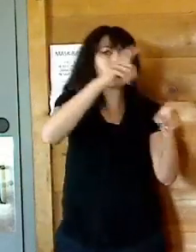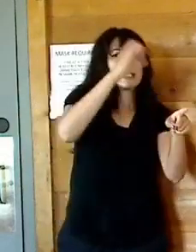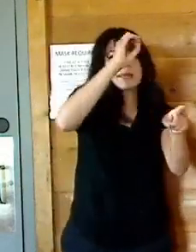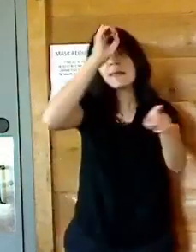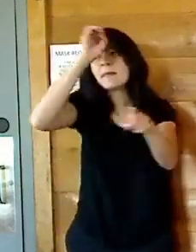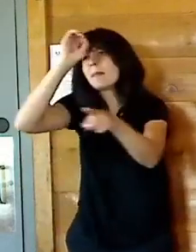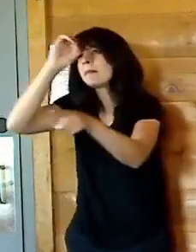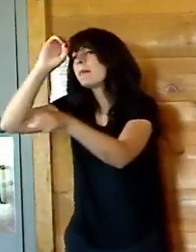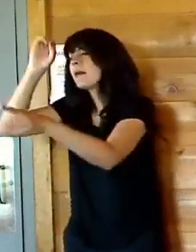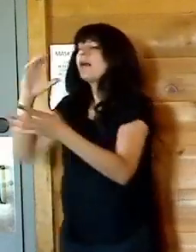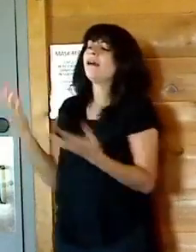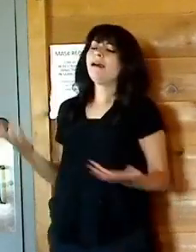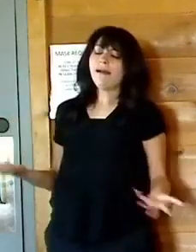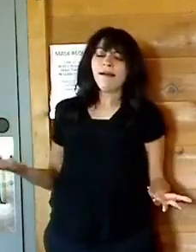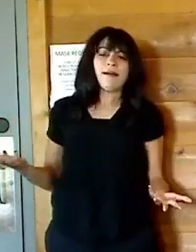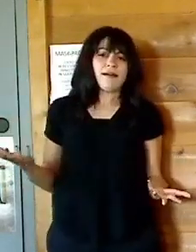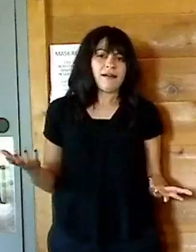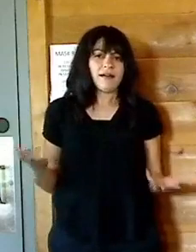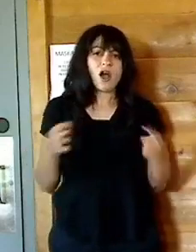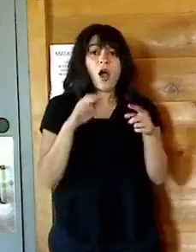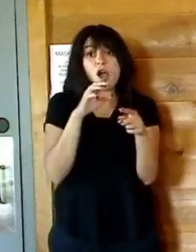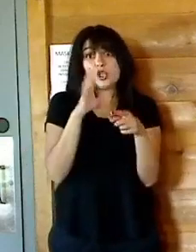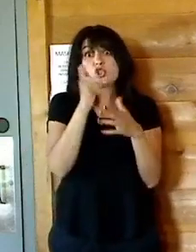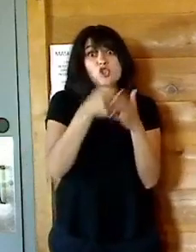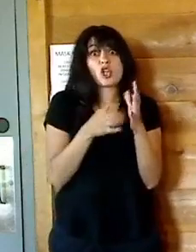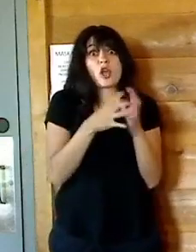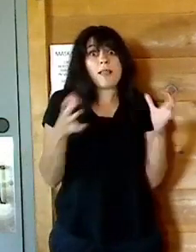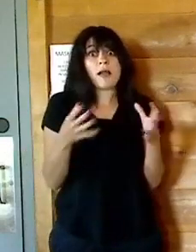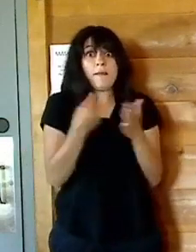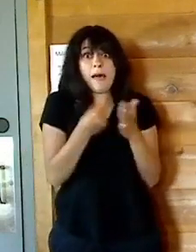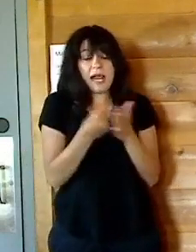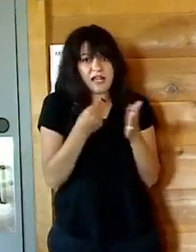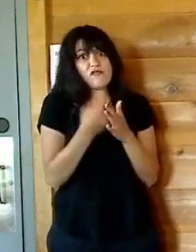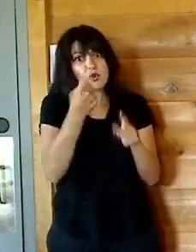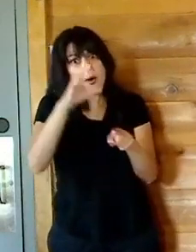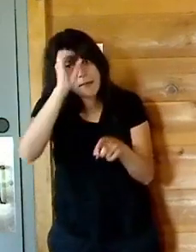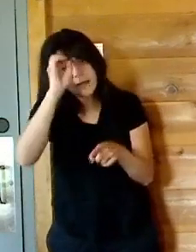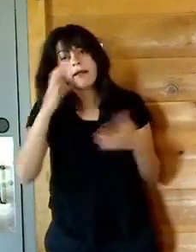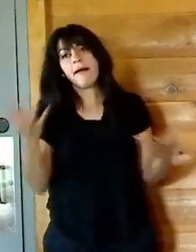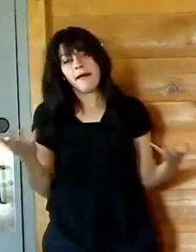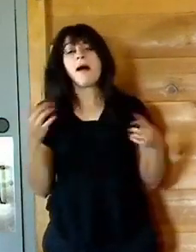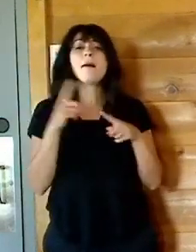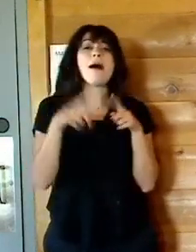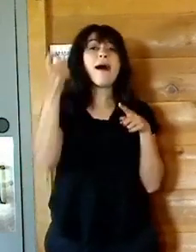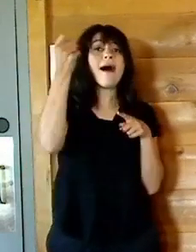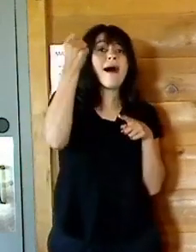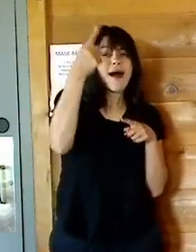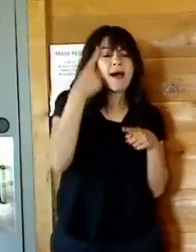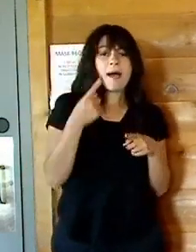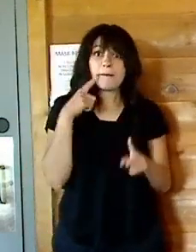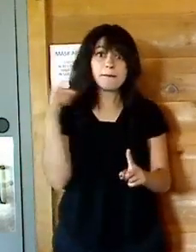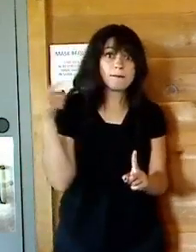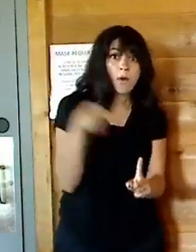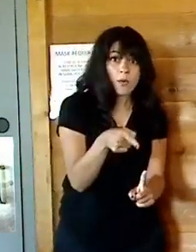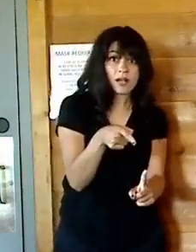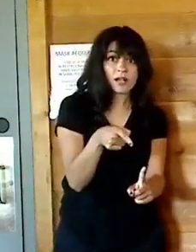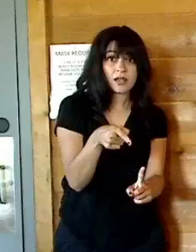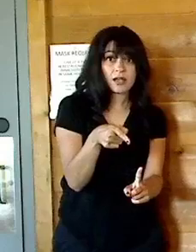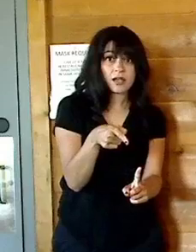matter. Uh, and for a hundred or $150 an hour, I'm sure they'd be willing to give it to us. Um, but the end result is, um, as I understand it,